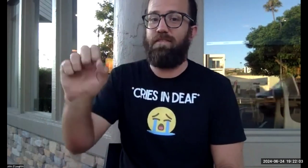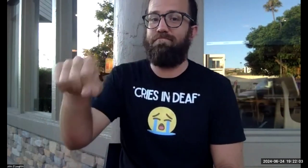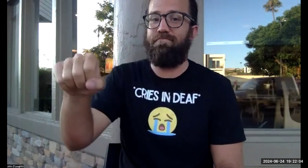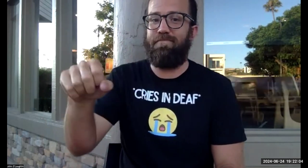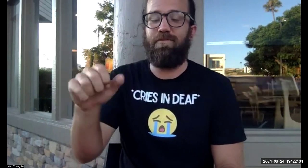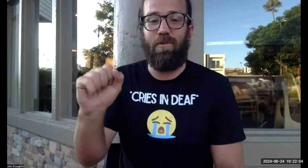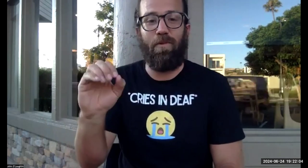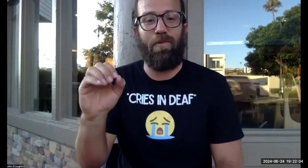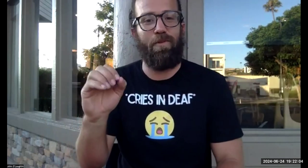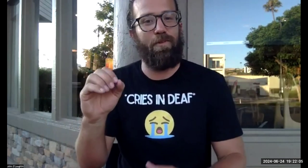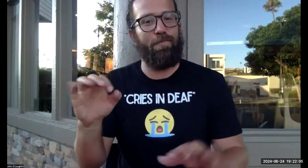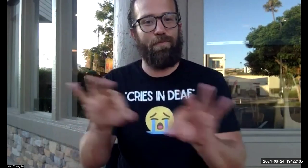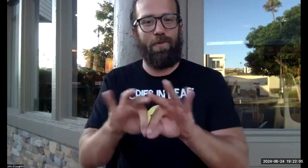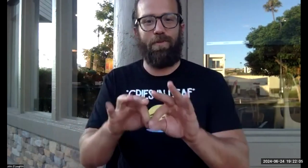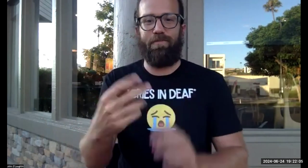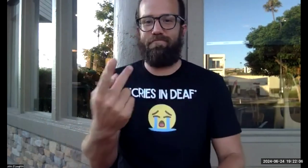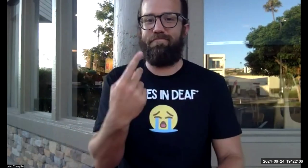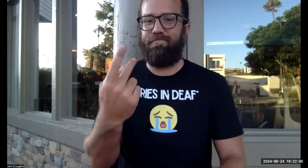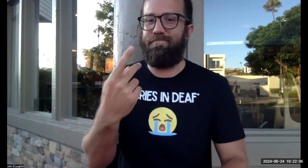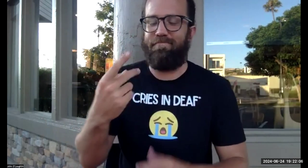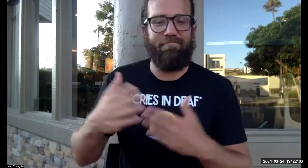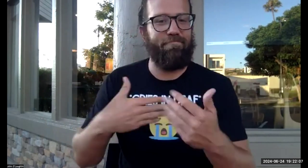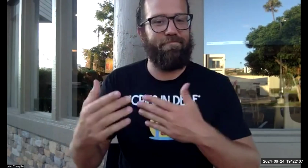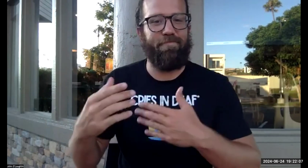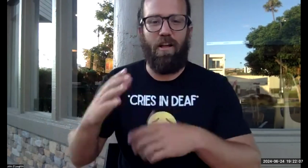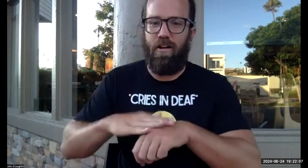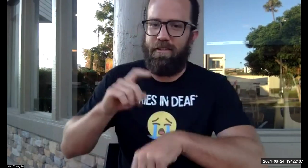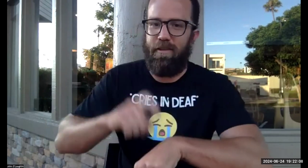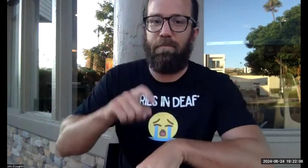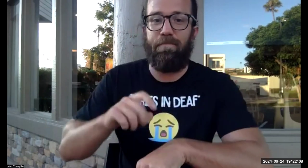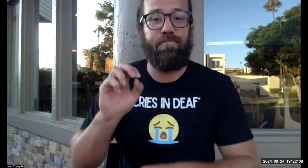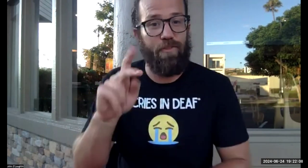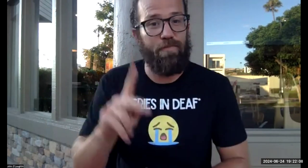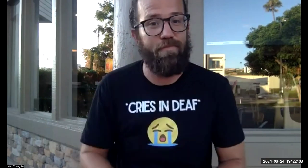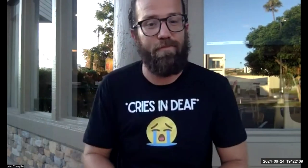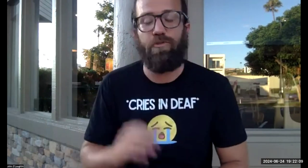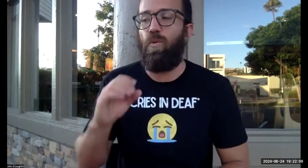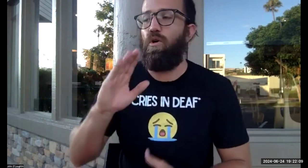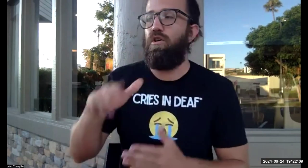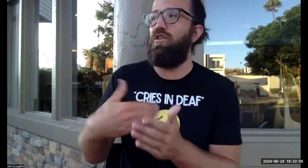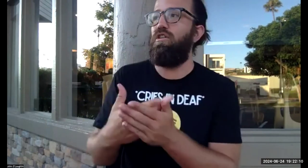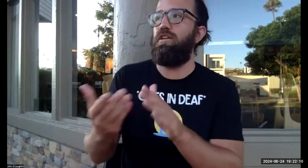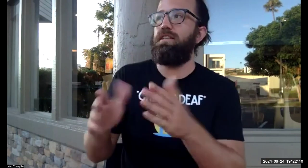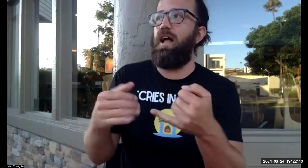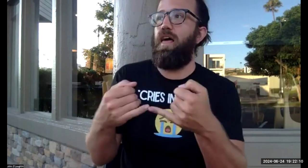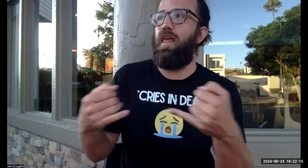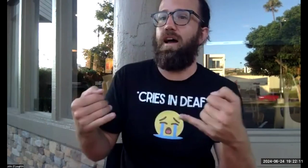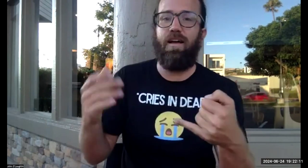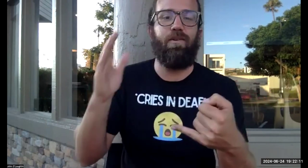traveling, just like I will be traveling as well, but it's important. Both of us need to do our work on time.